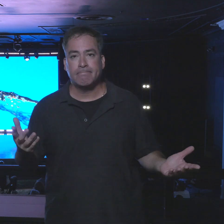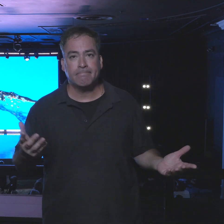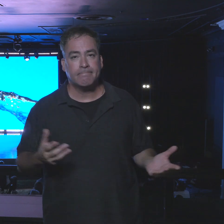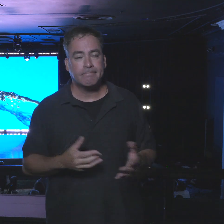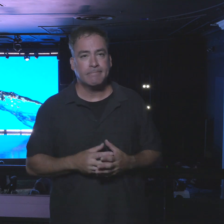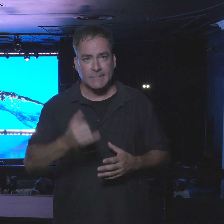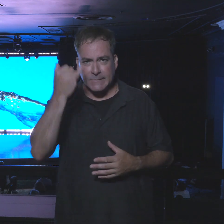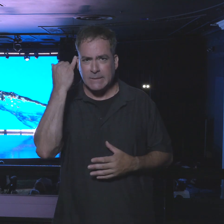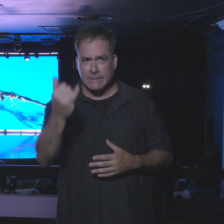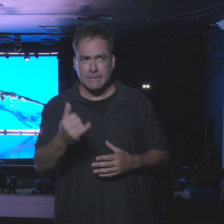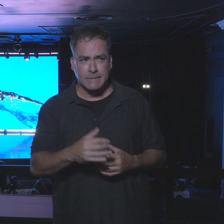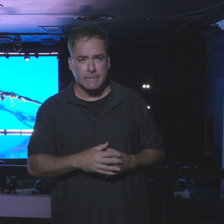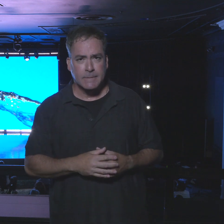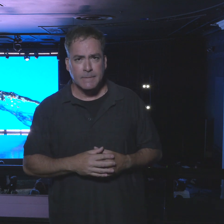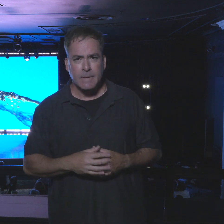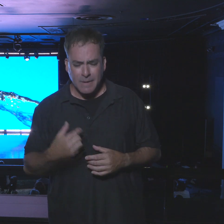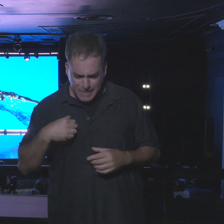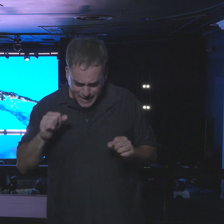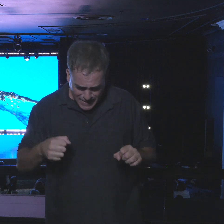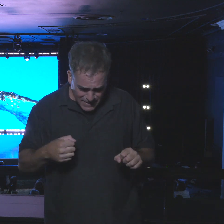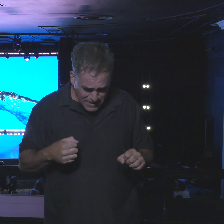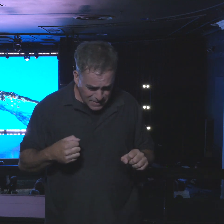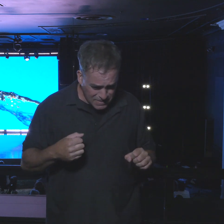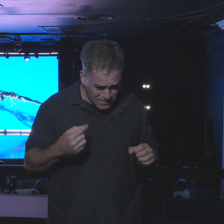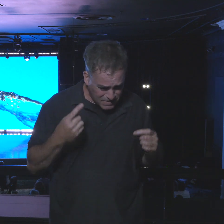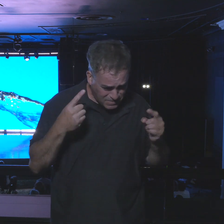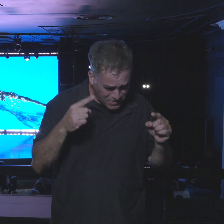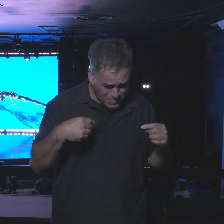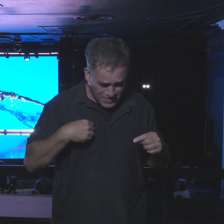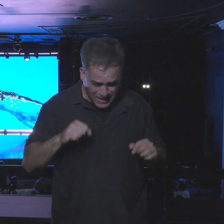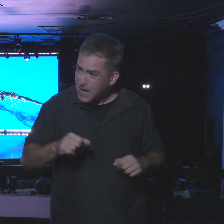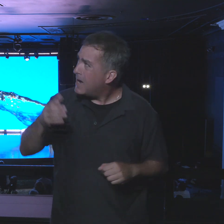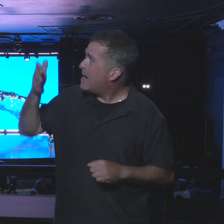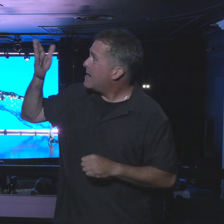can I do all things through? Is God for me?